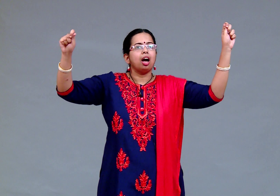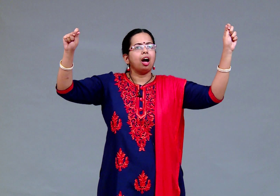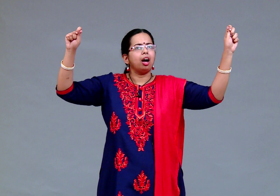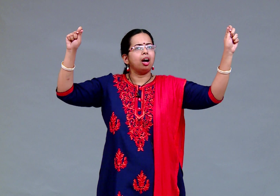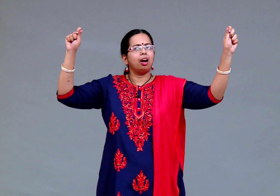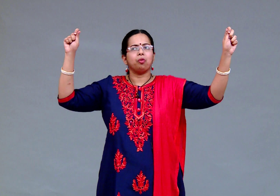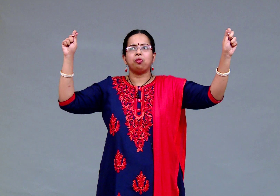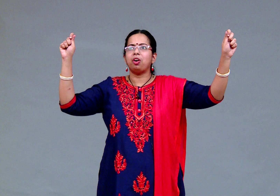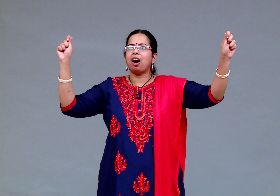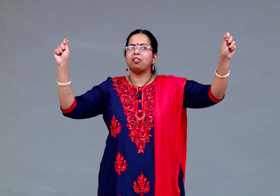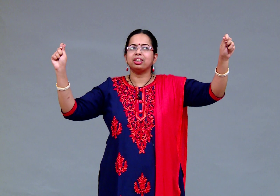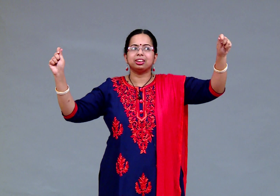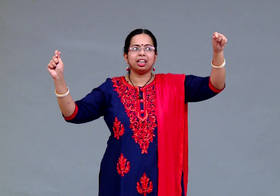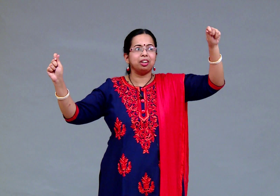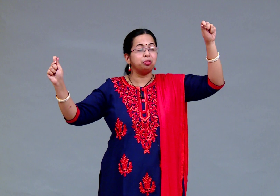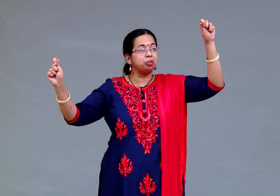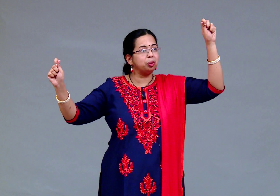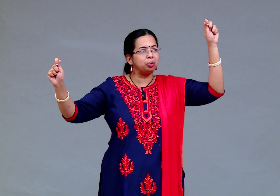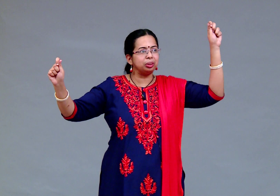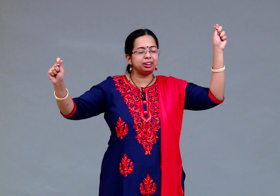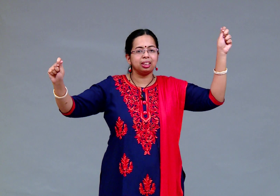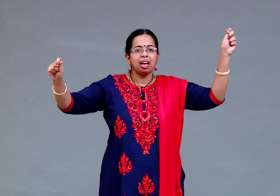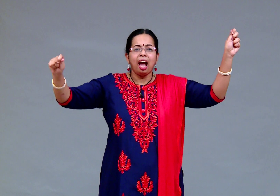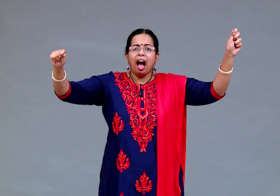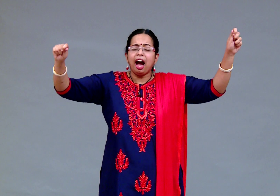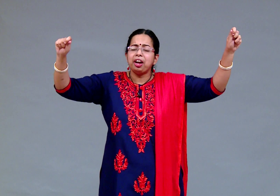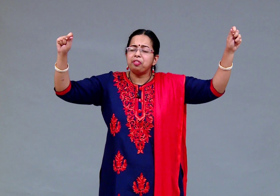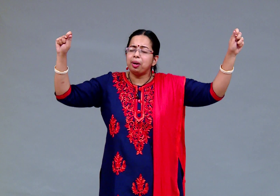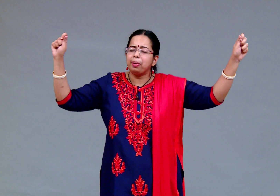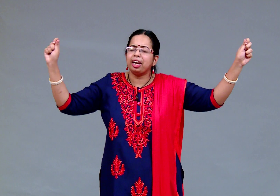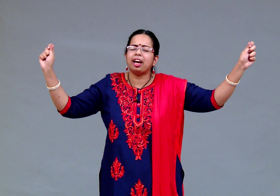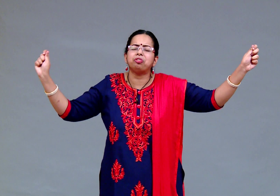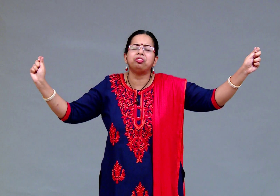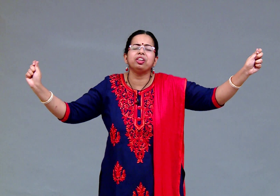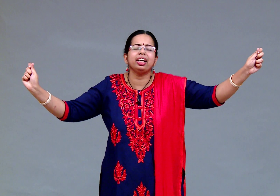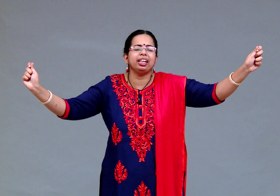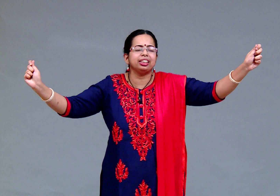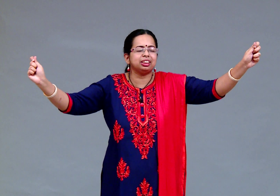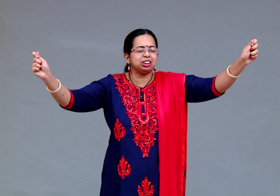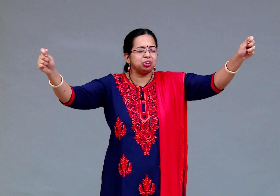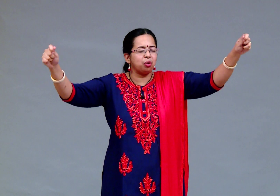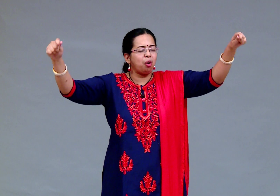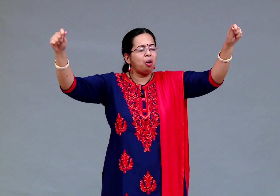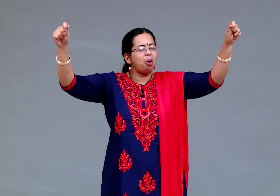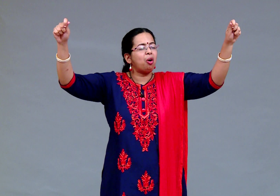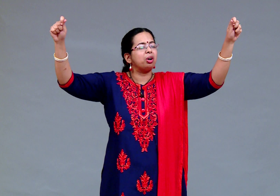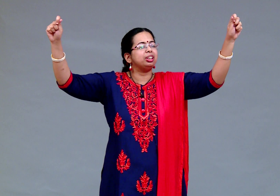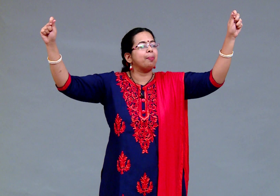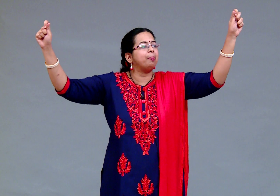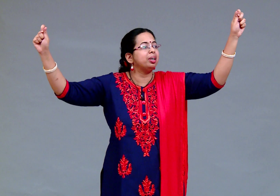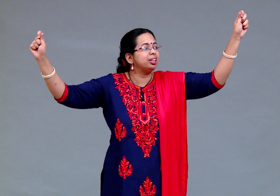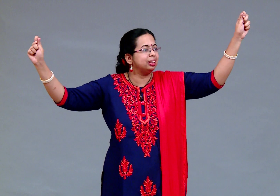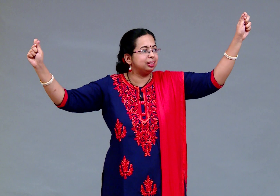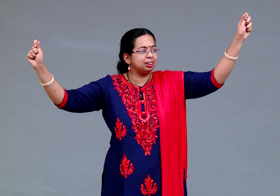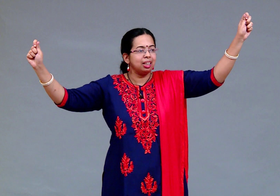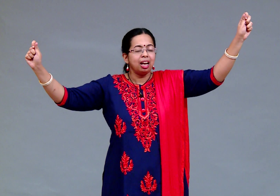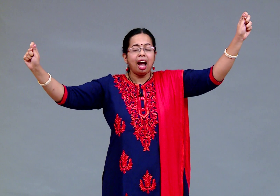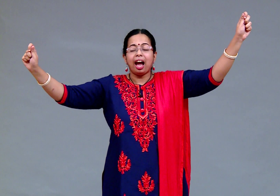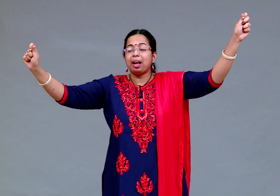have flowers and fruits I will be a feast to all the birds and